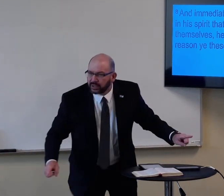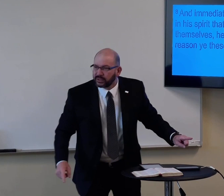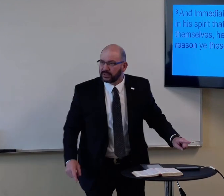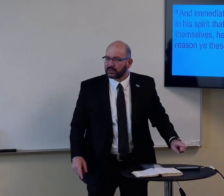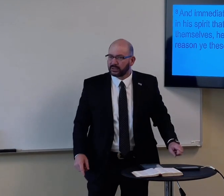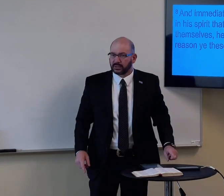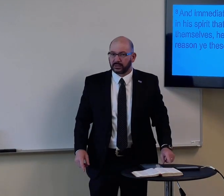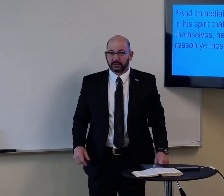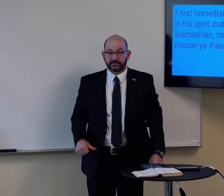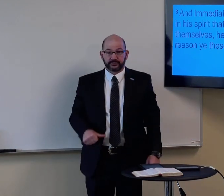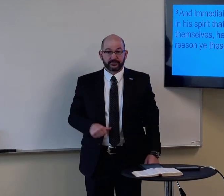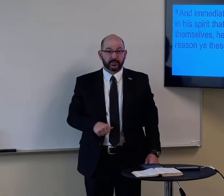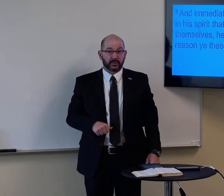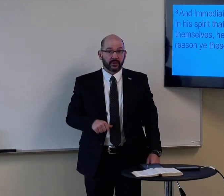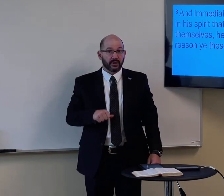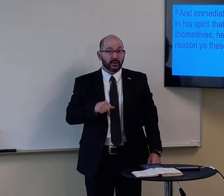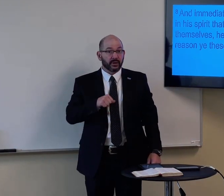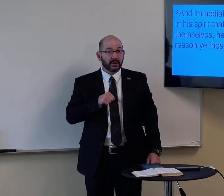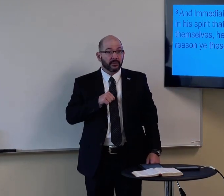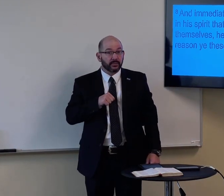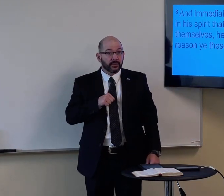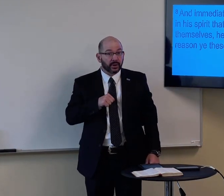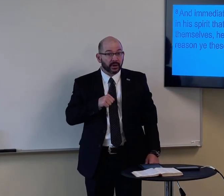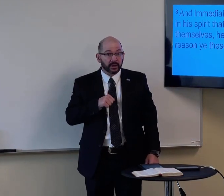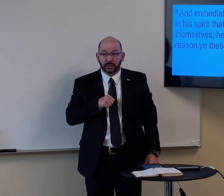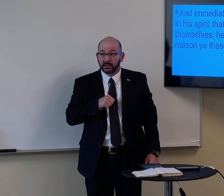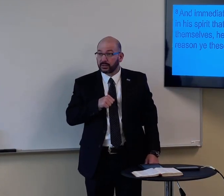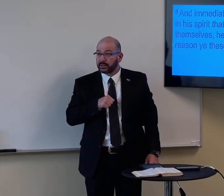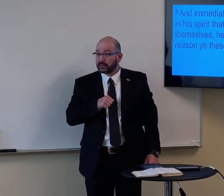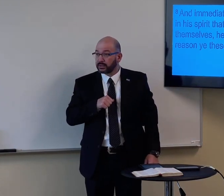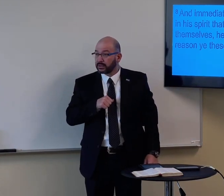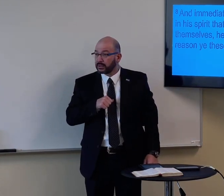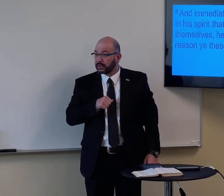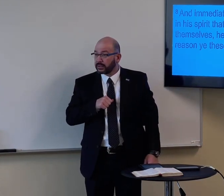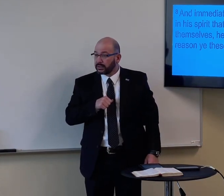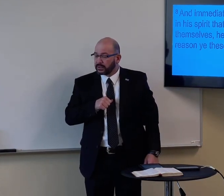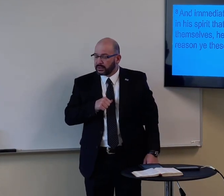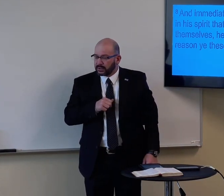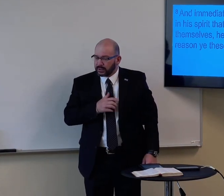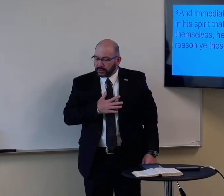And we look at the Bible like, yeah, but, but, but, no, no, that's just pride.